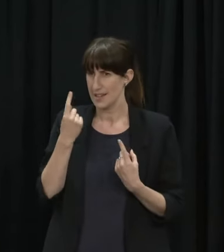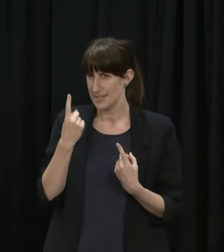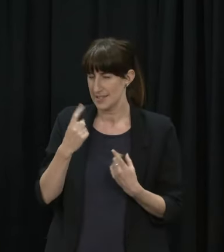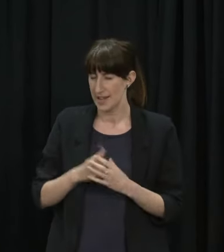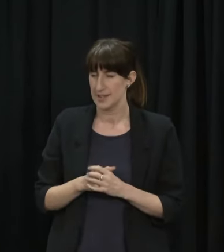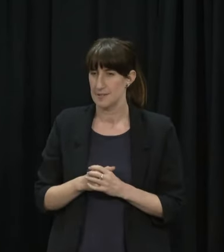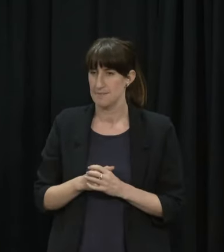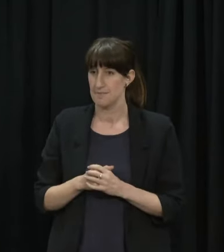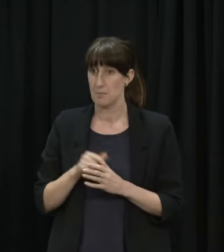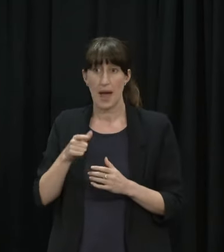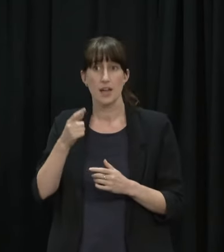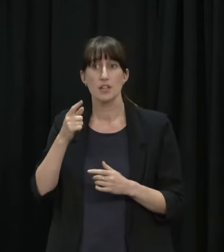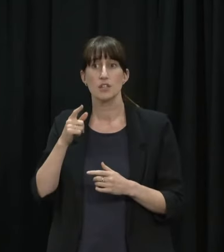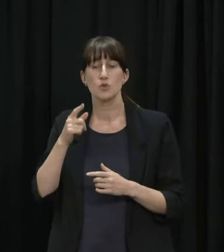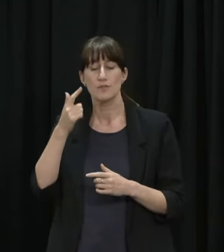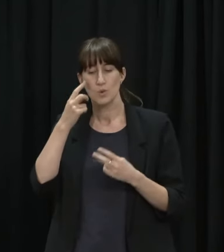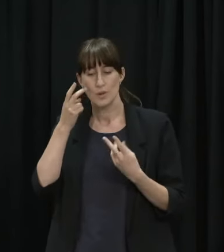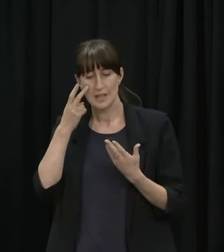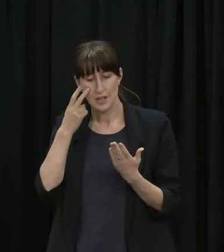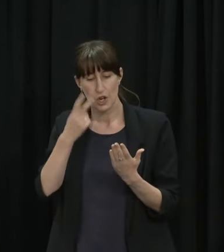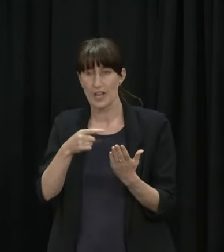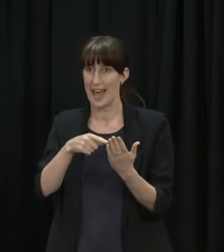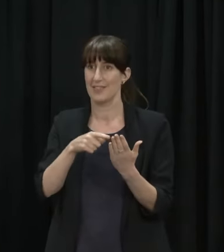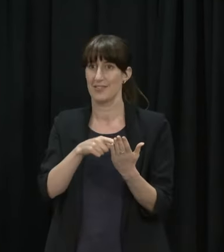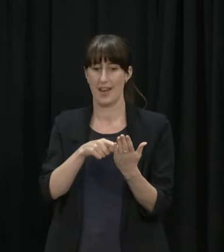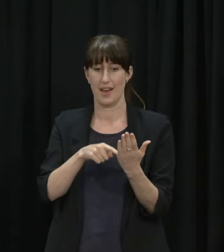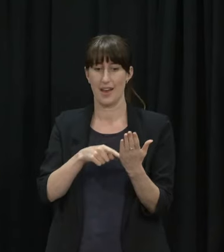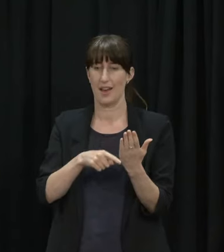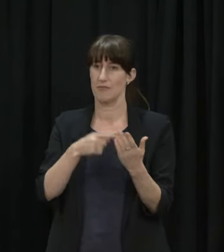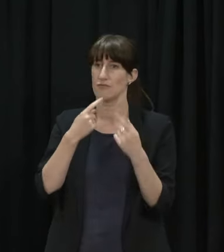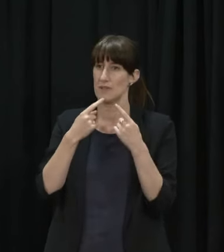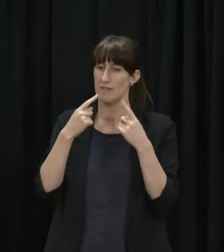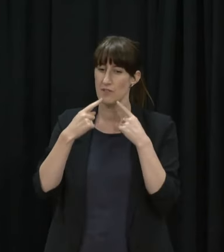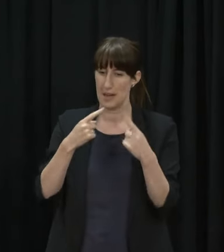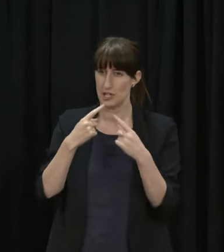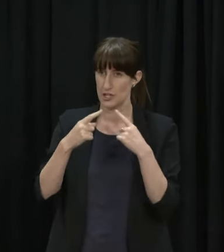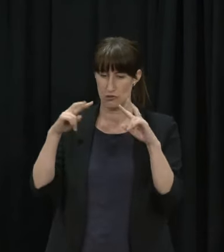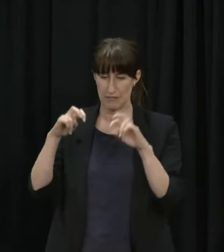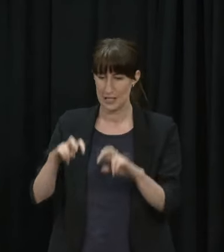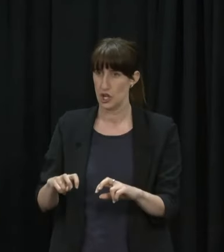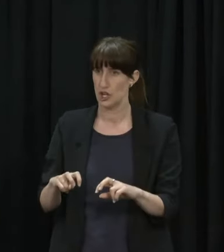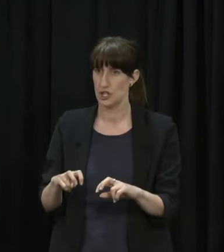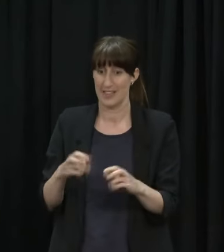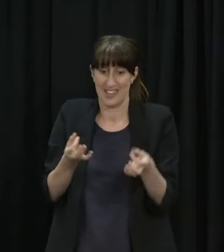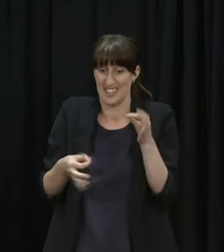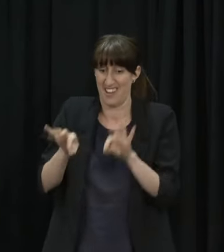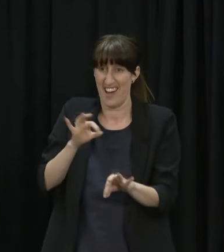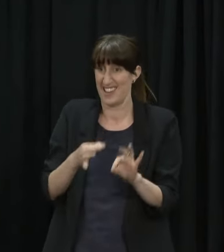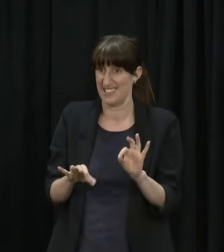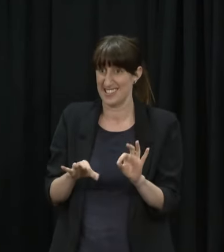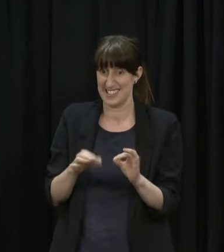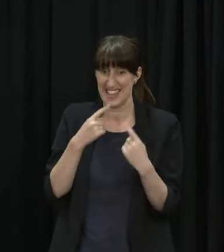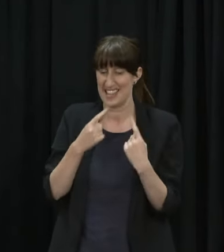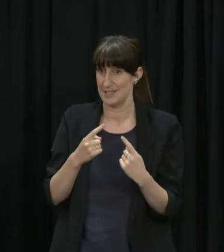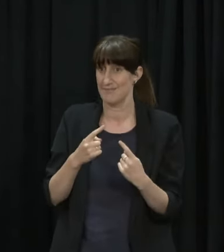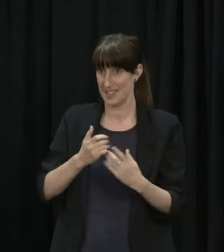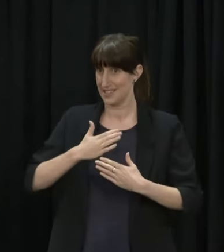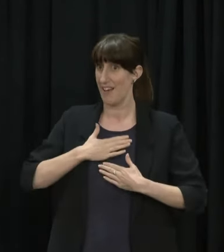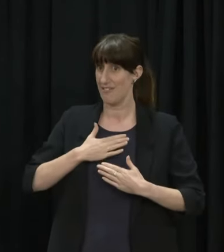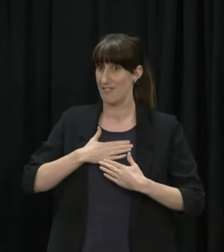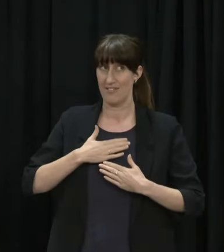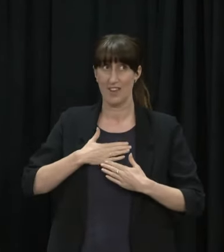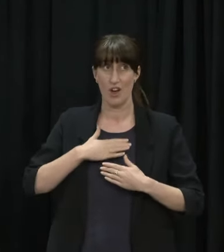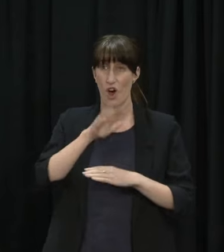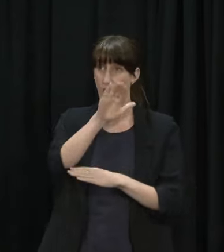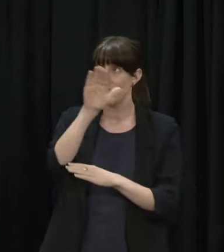science here this vaccine has been rolled out widely across the globe now to young people it is safe I perhaps might